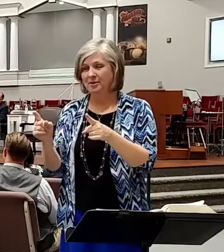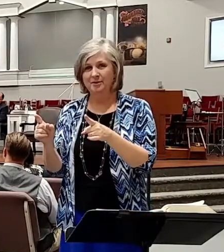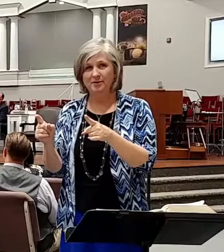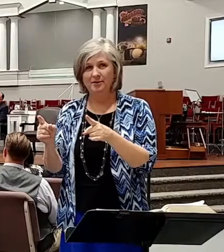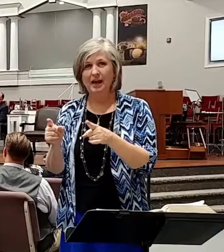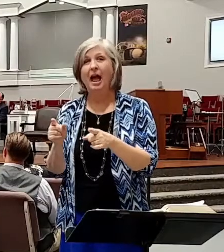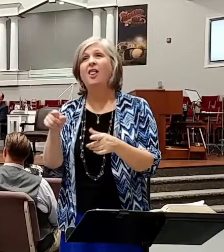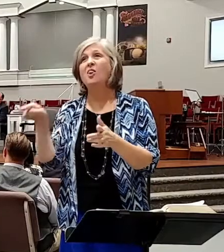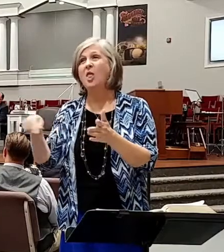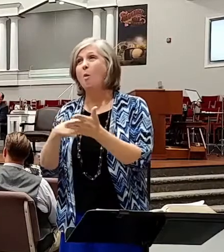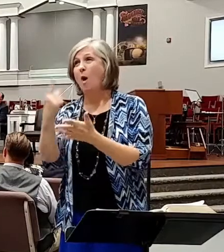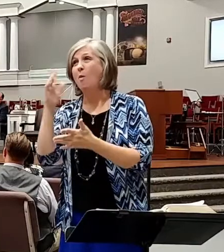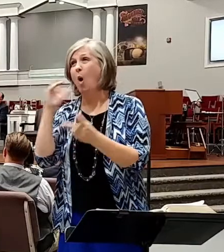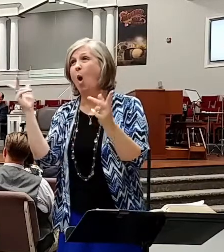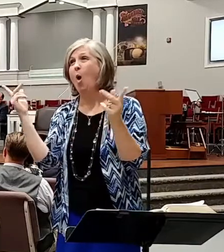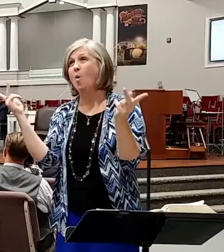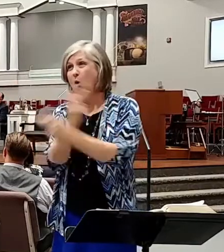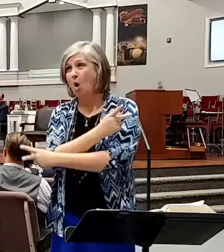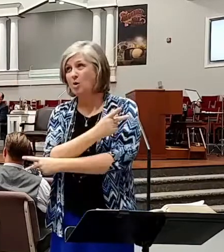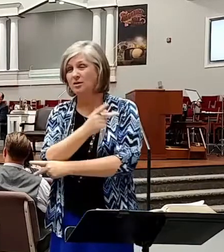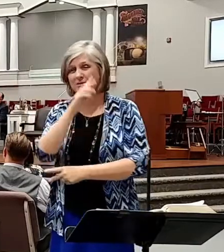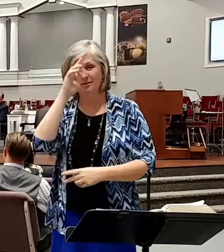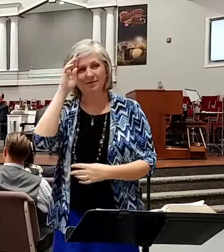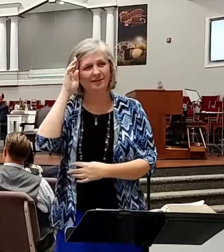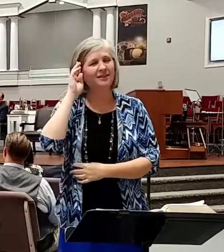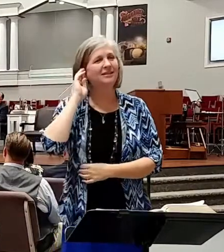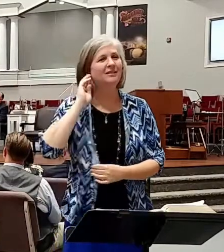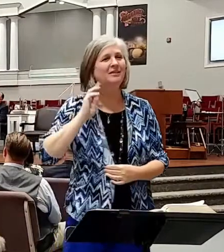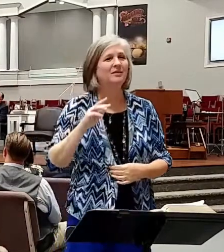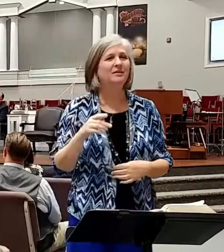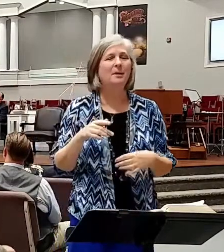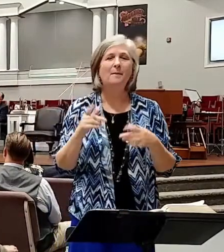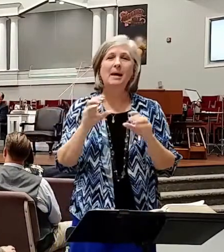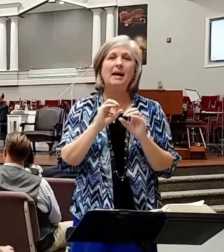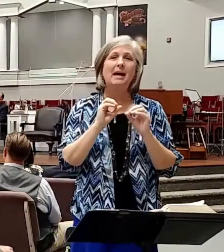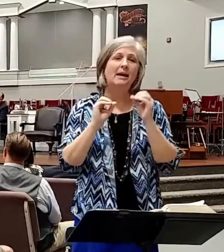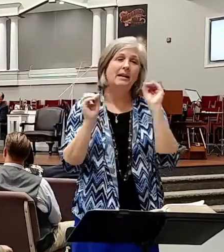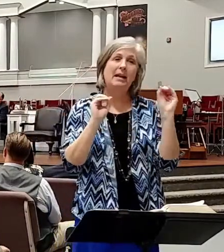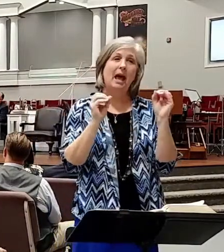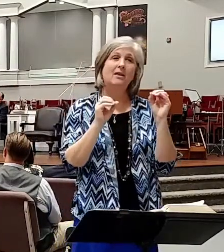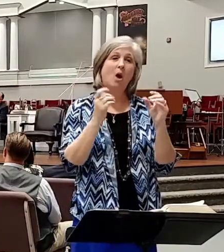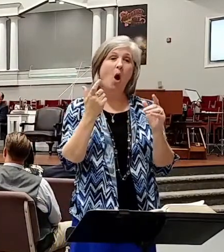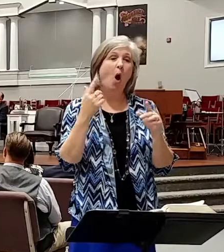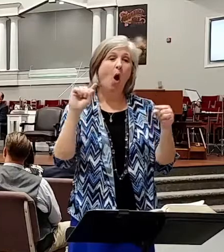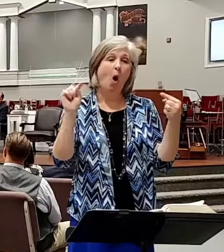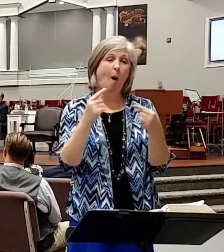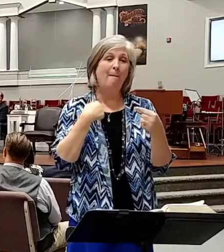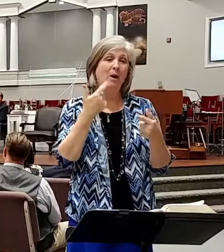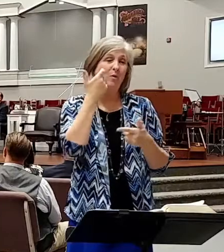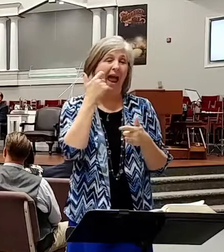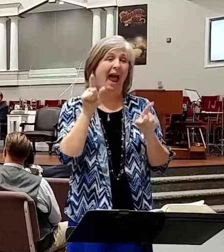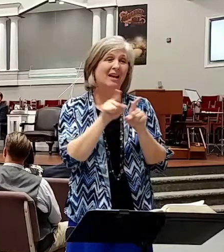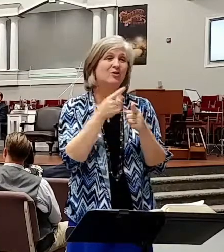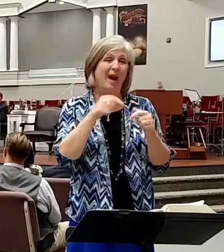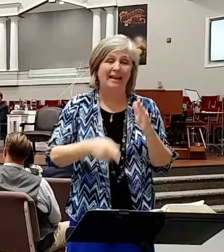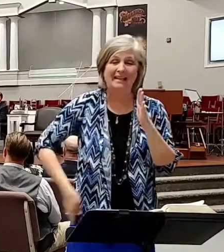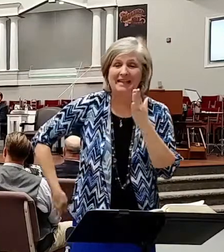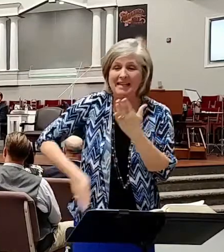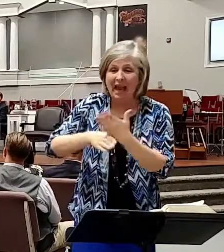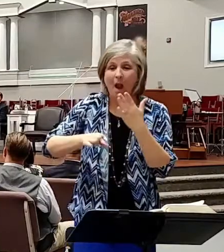hurt worse. I'm telling you what's true, that's bad. But nothing hurt me recently as bad as that trying to kick that ball. My mind could do it but